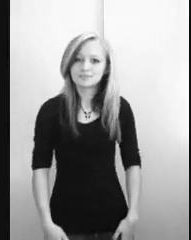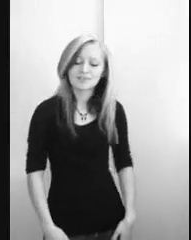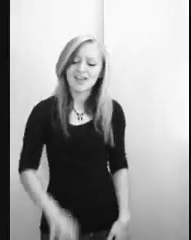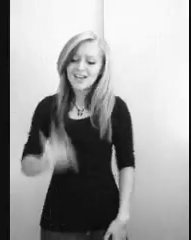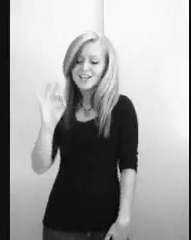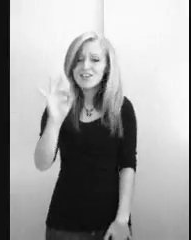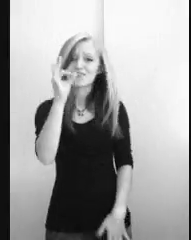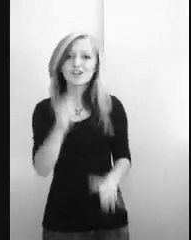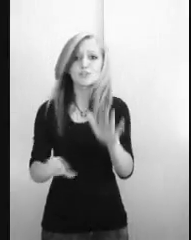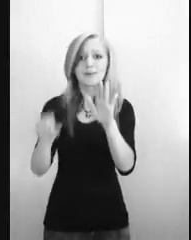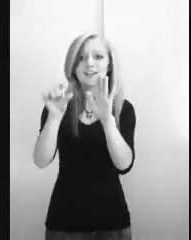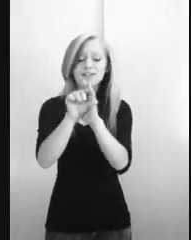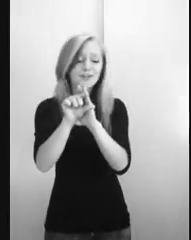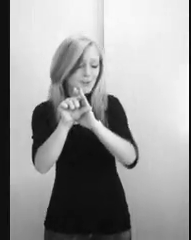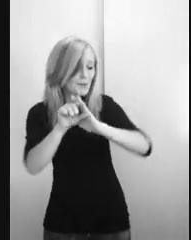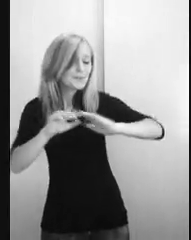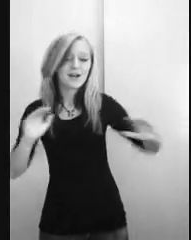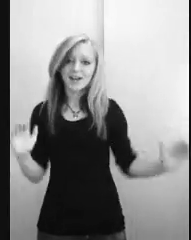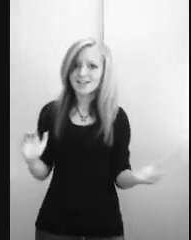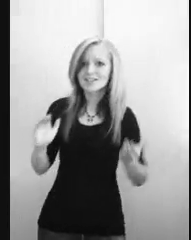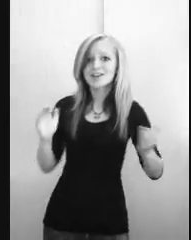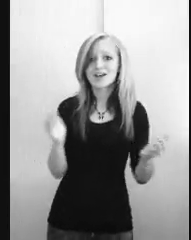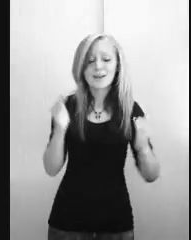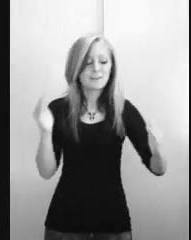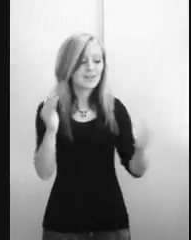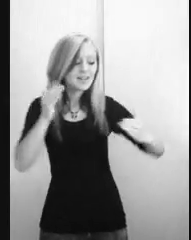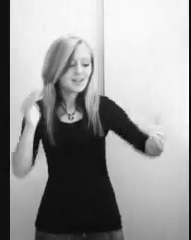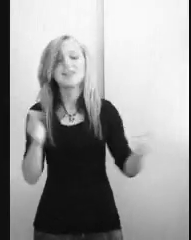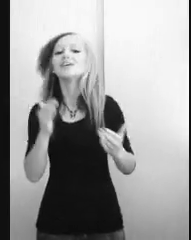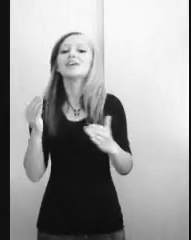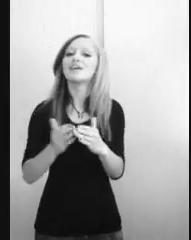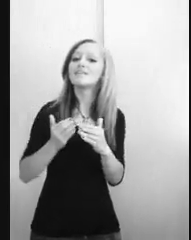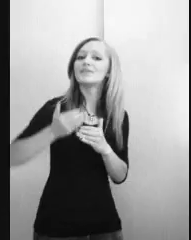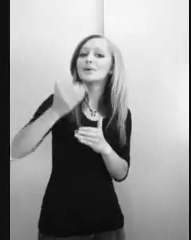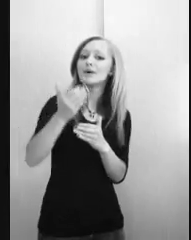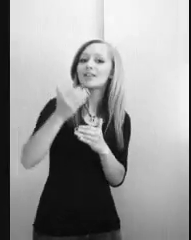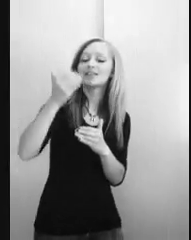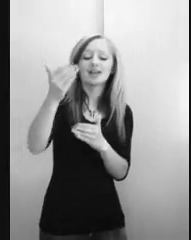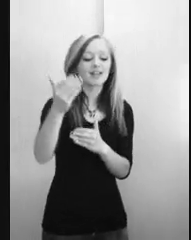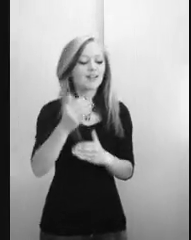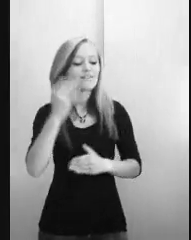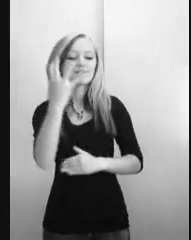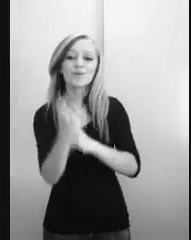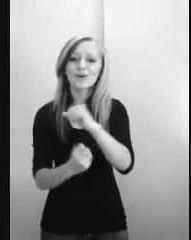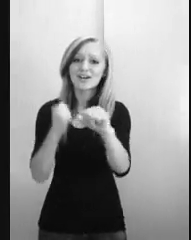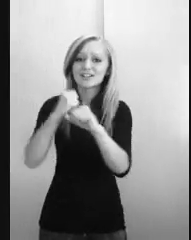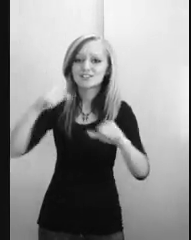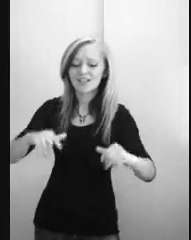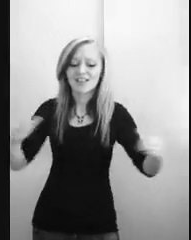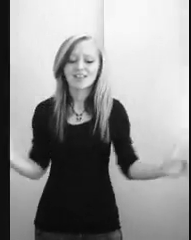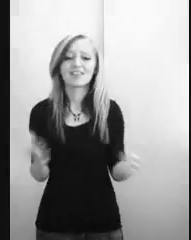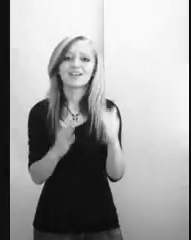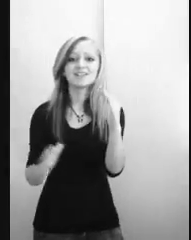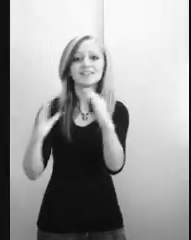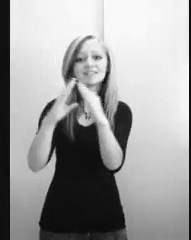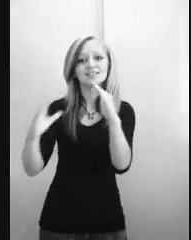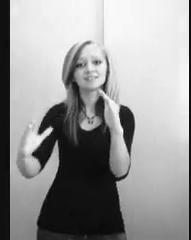If you're fresh in the air and you're gonna be here for the next four years in this